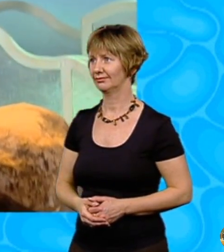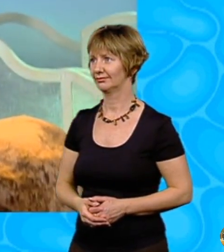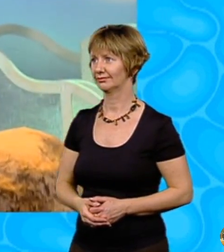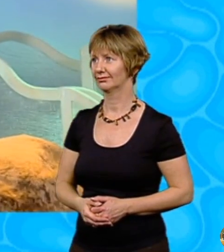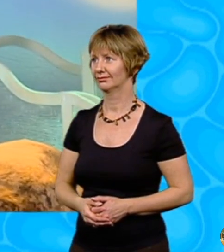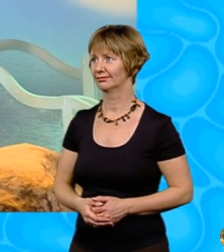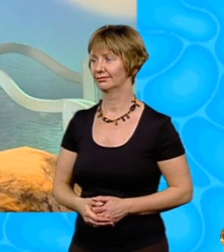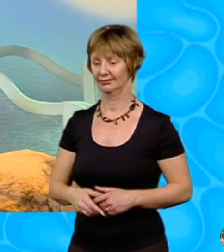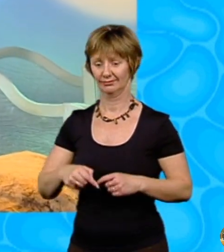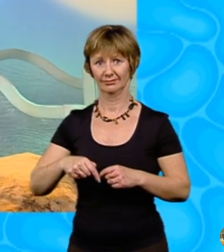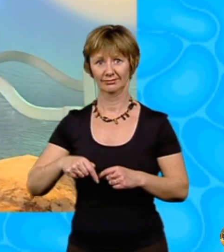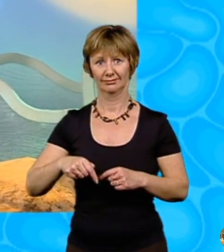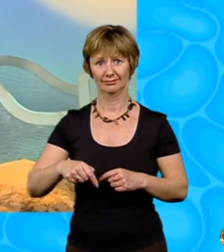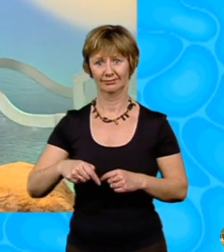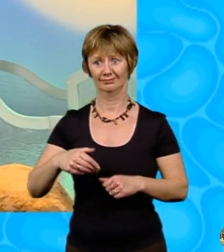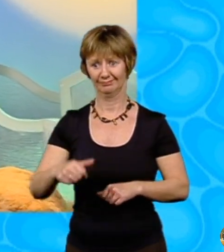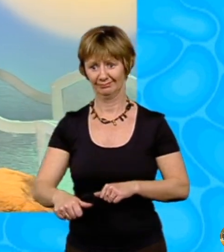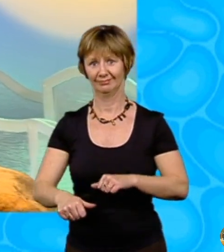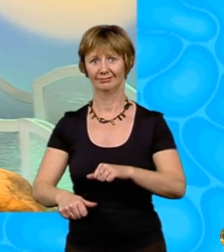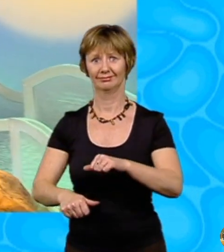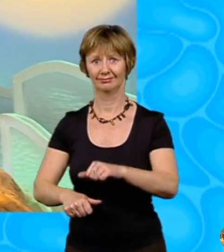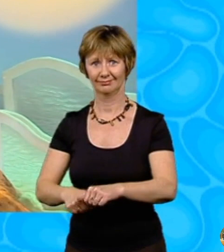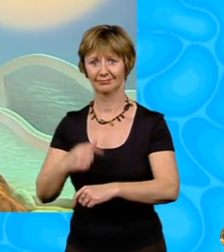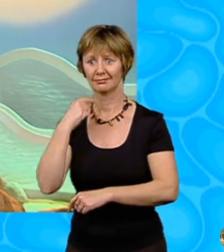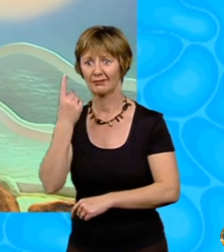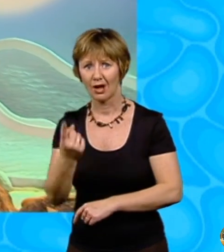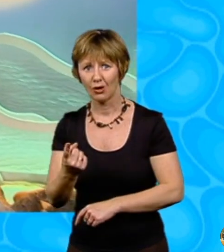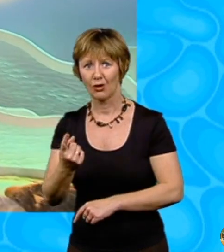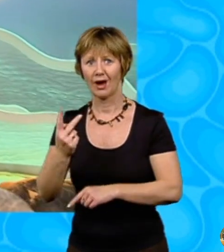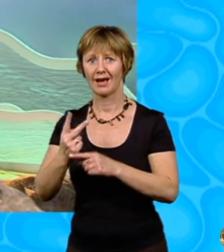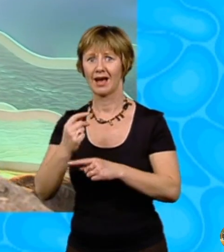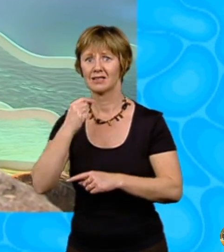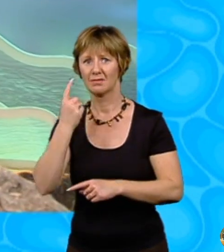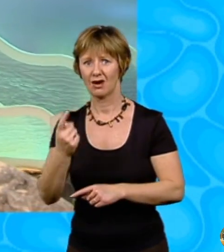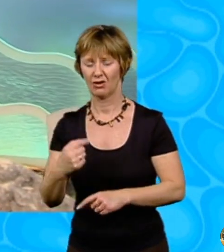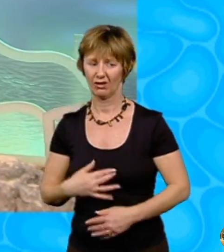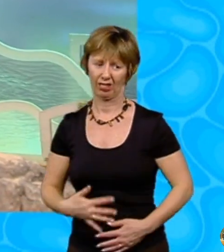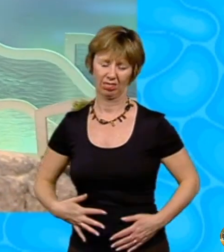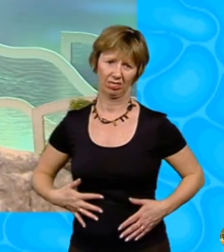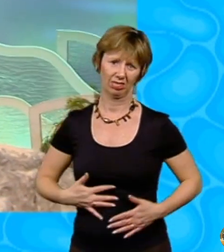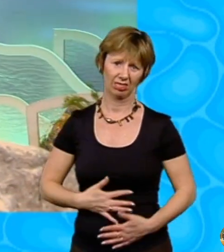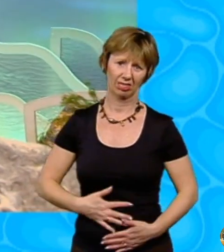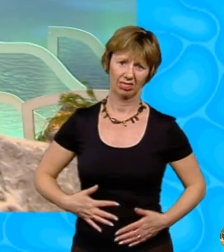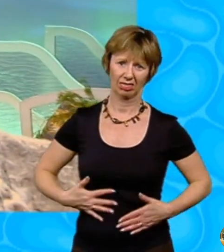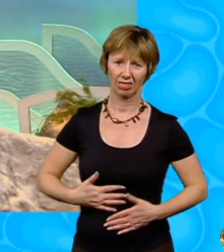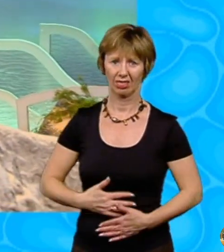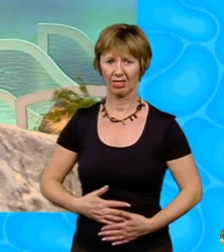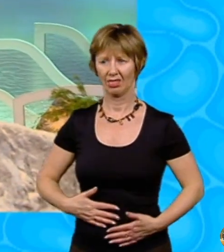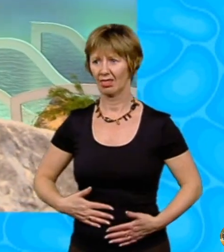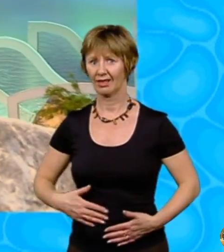The rest of the week flew by. And we didn't want it to. Even the prospect of a school trip to Ramsden Bay by the seaside on